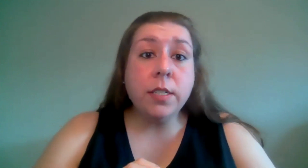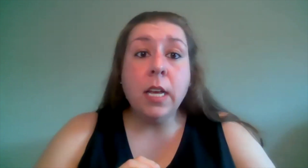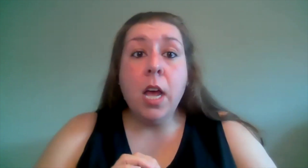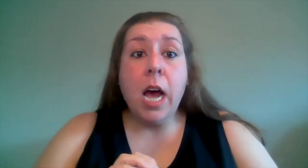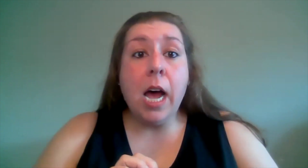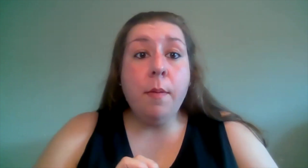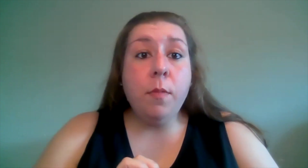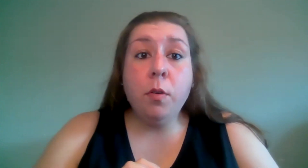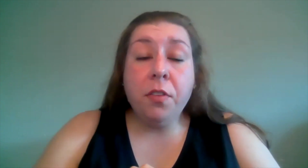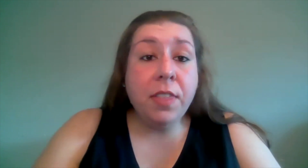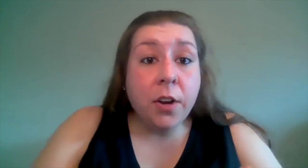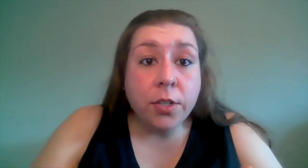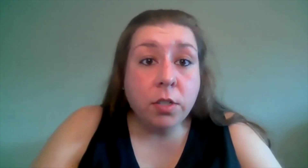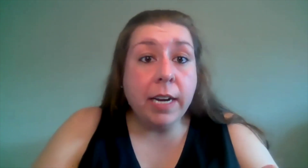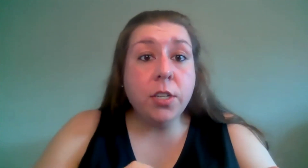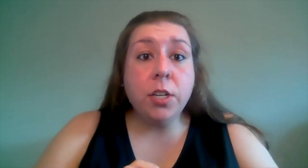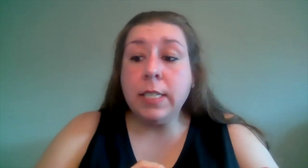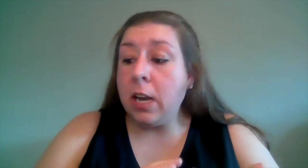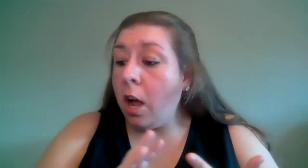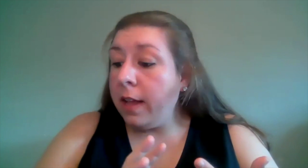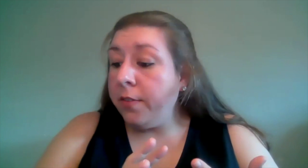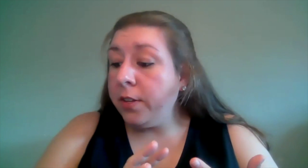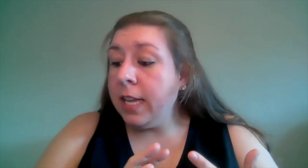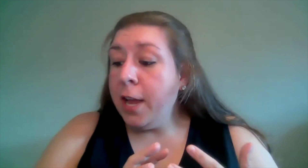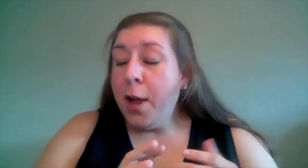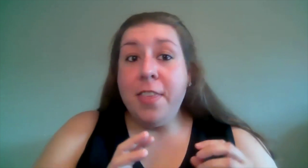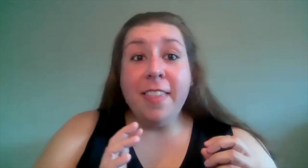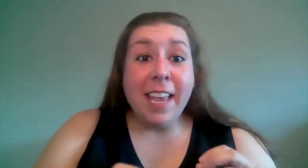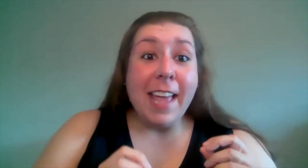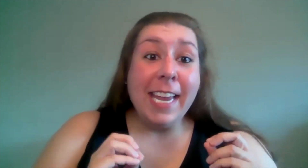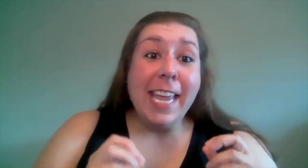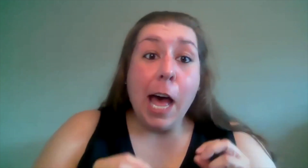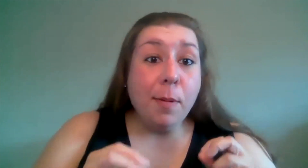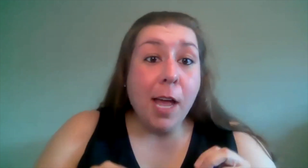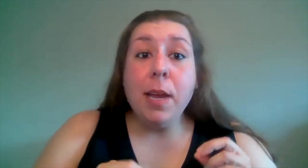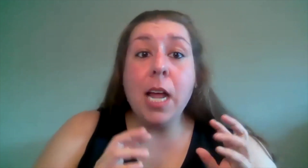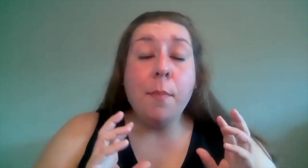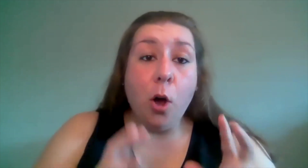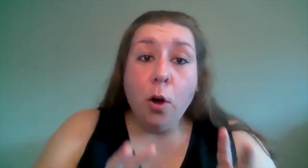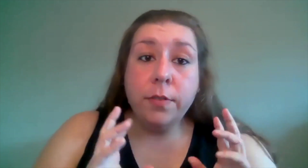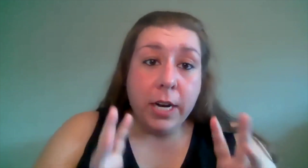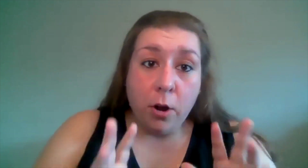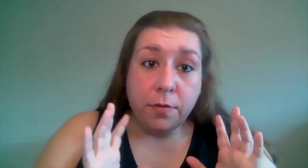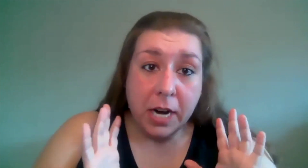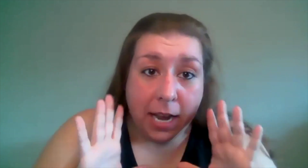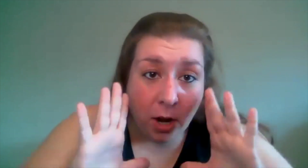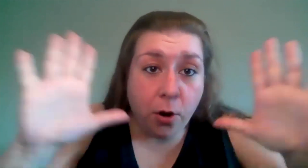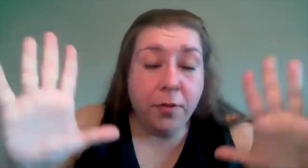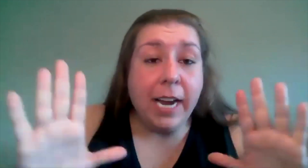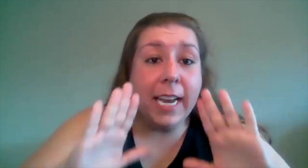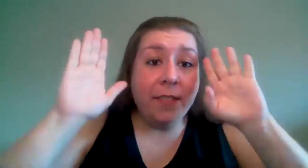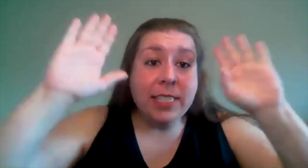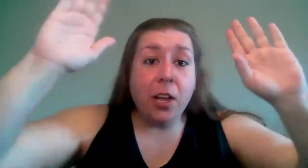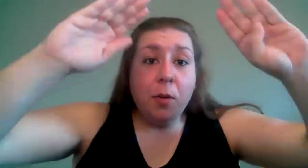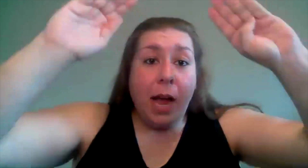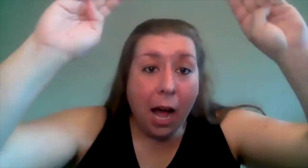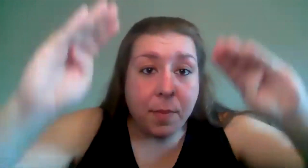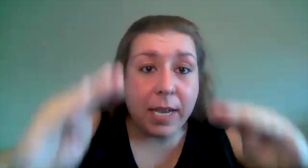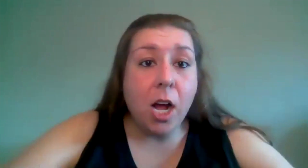um who are theater directors at all levels the thing that kept coming up over and over and over i can't even tell you how many